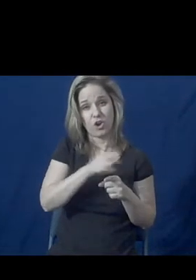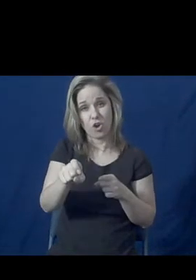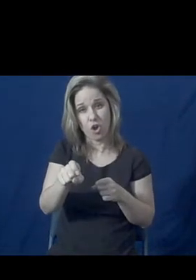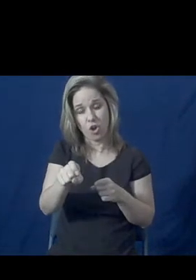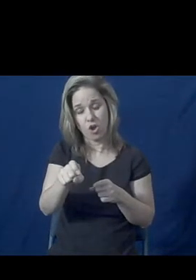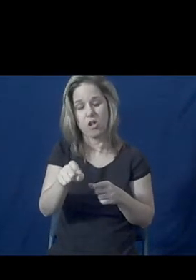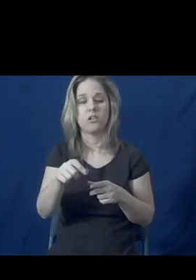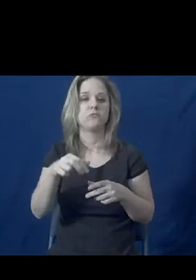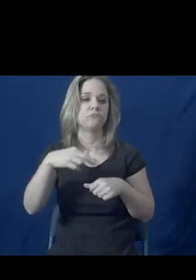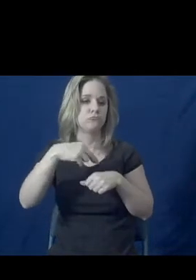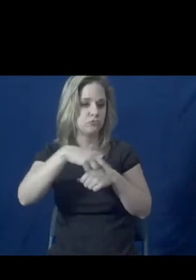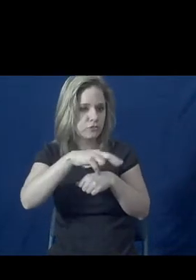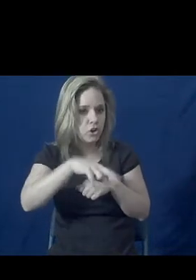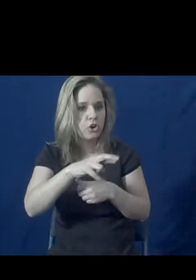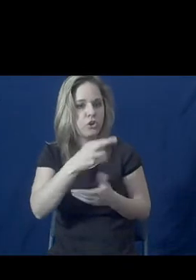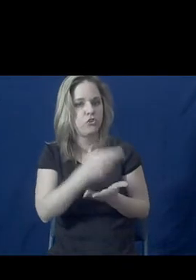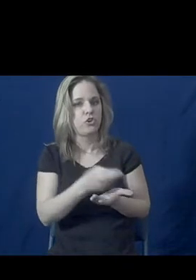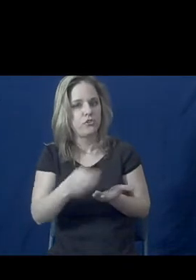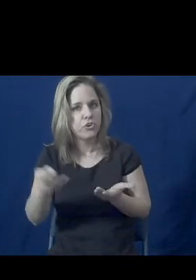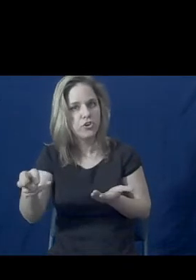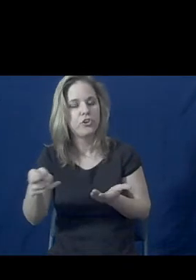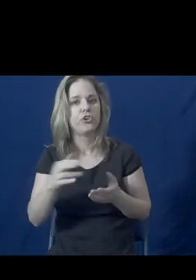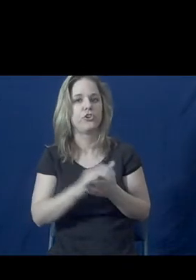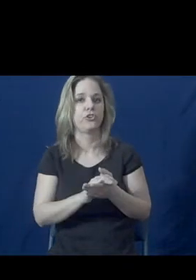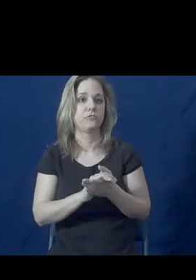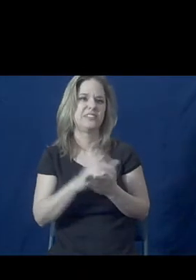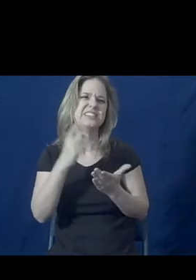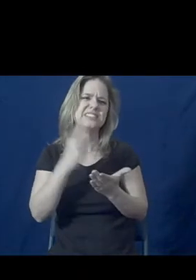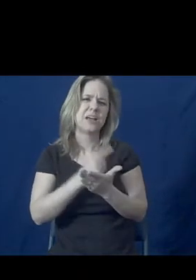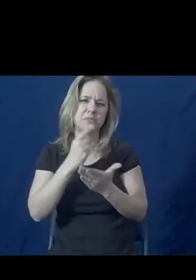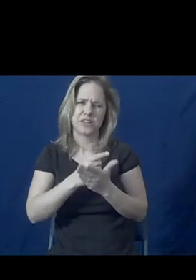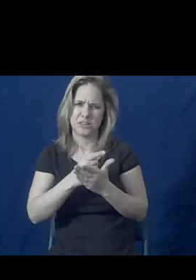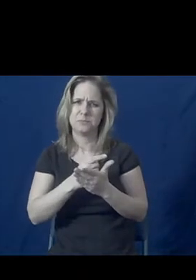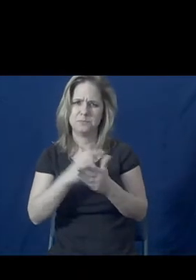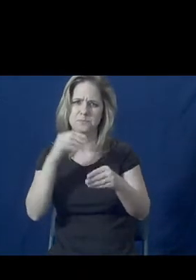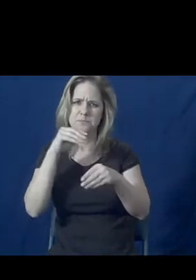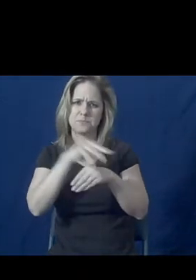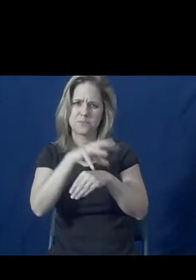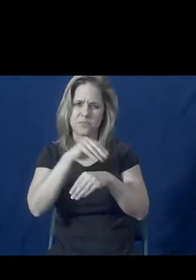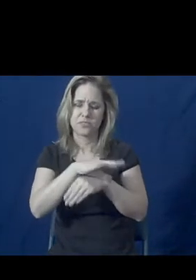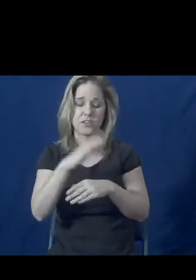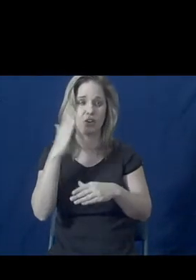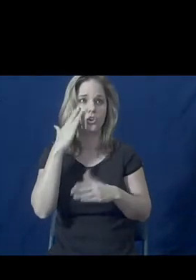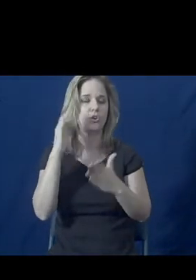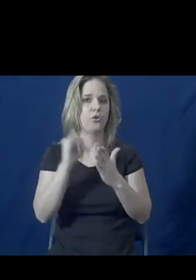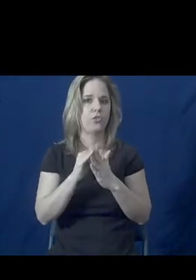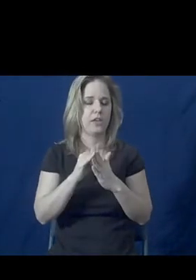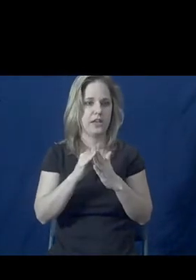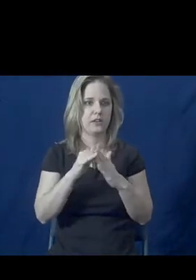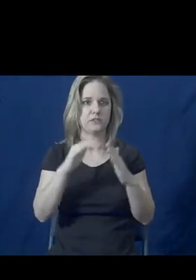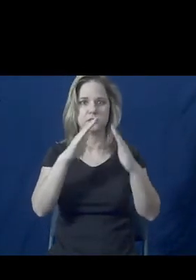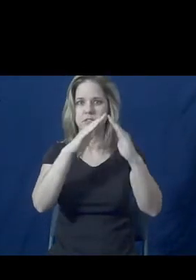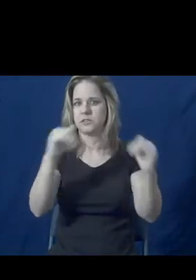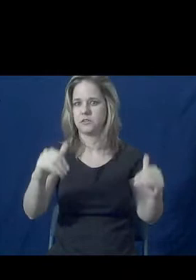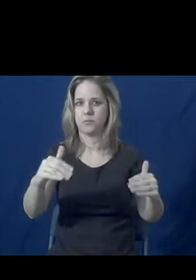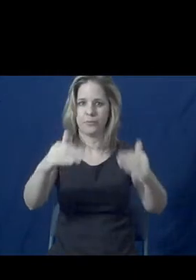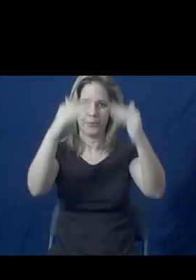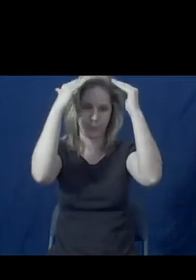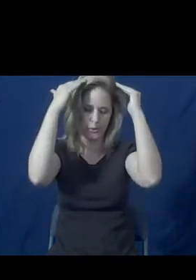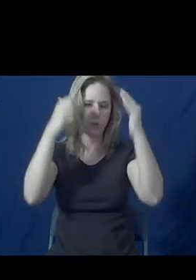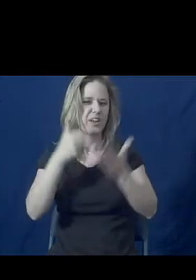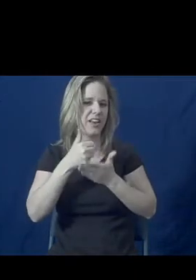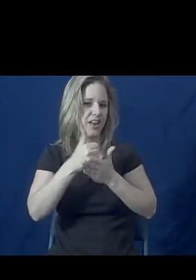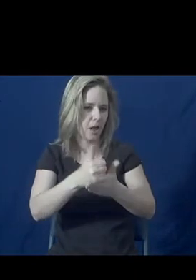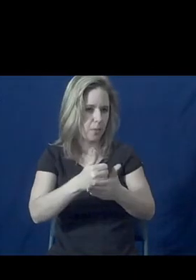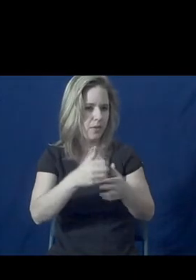to receive information about resources, gain referrals, and sometimes consultation about navigating the system. So,